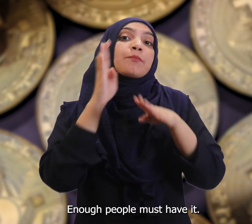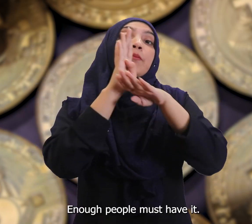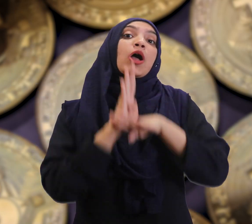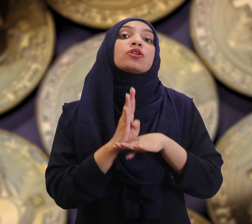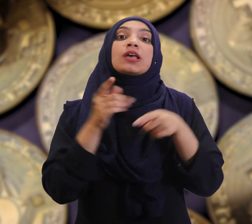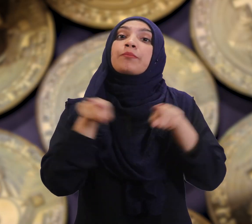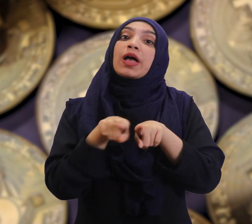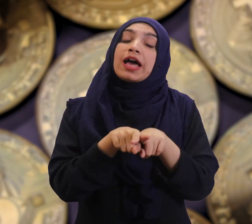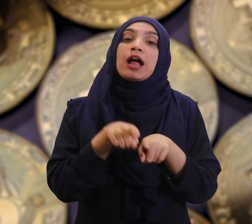it.